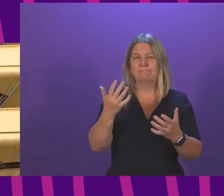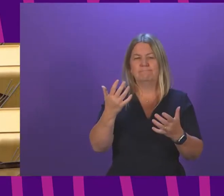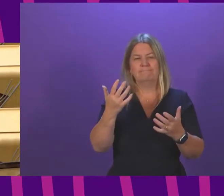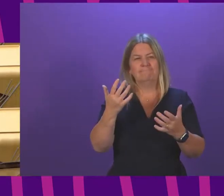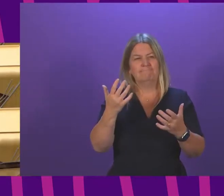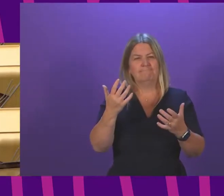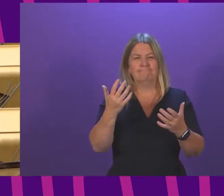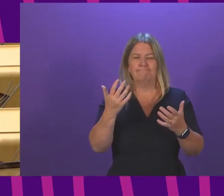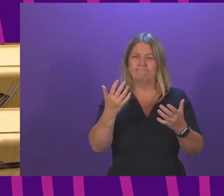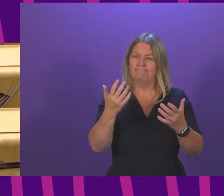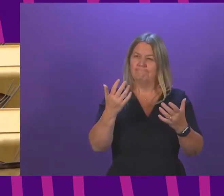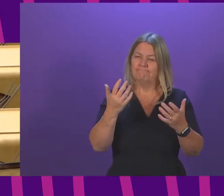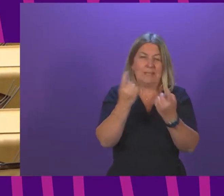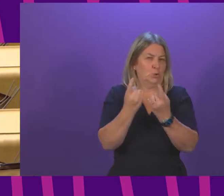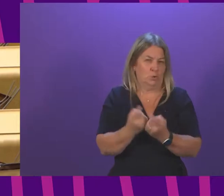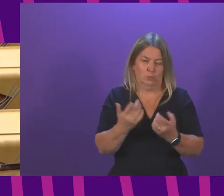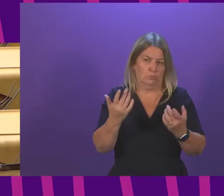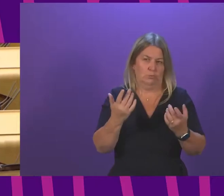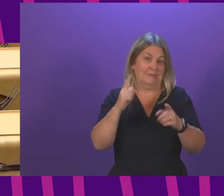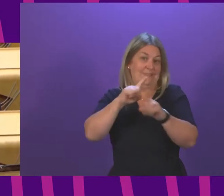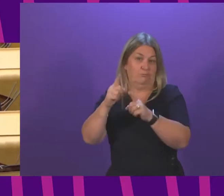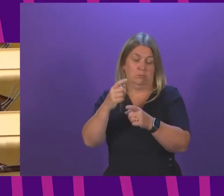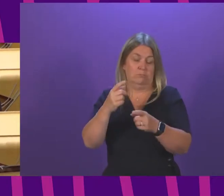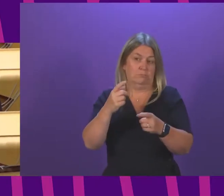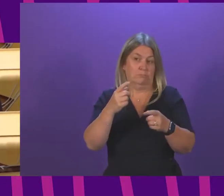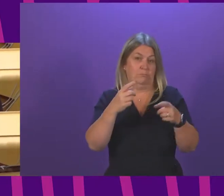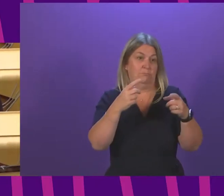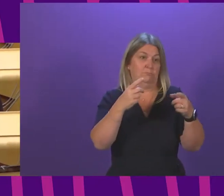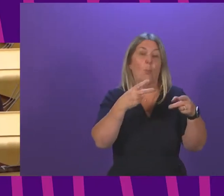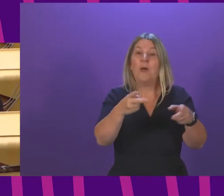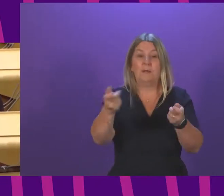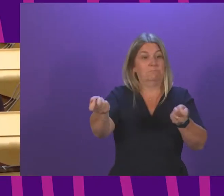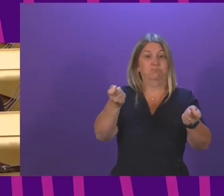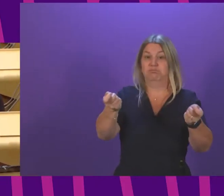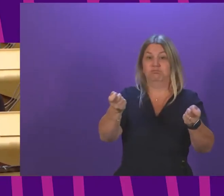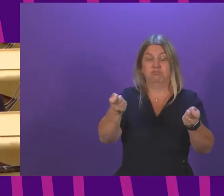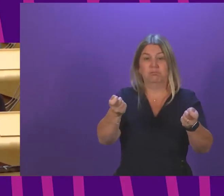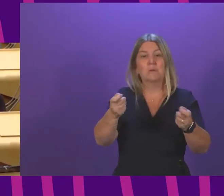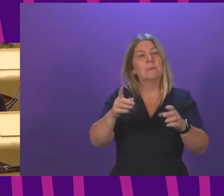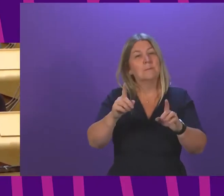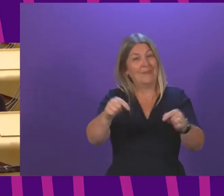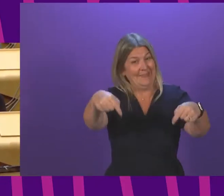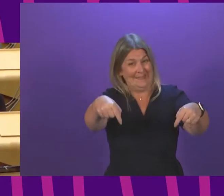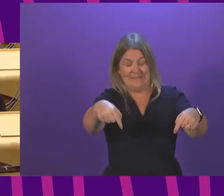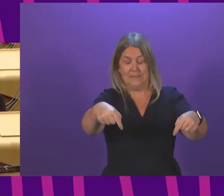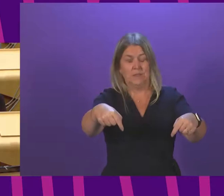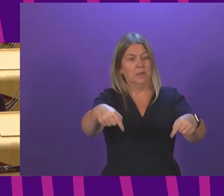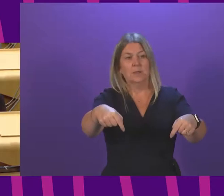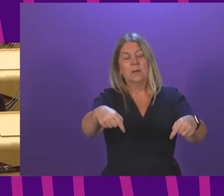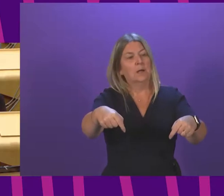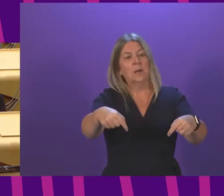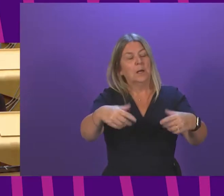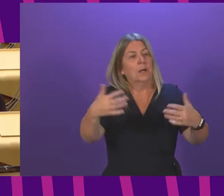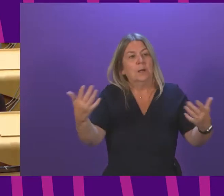handle issues in particular ways, but there is quite simply no defence for the treatment, for